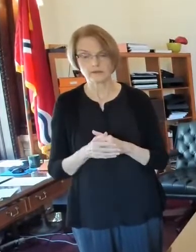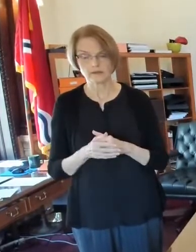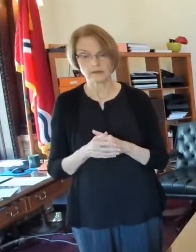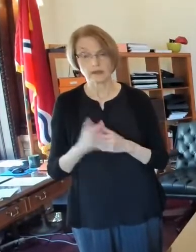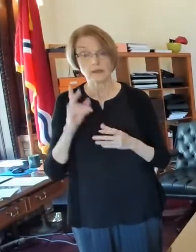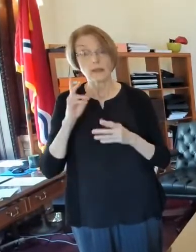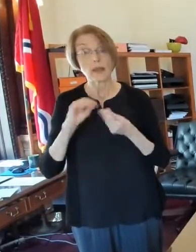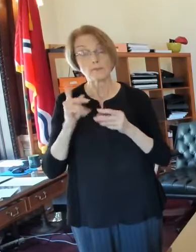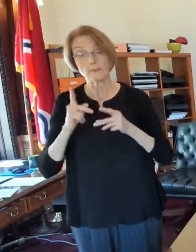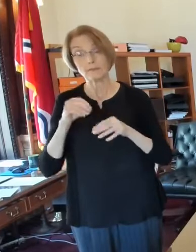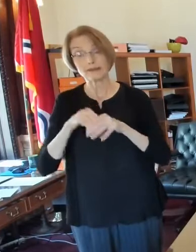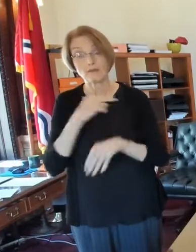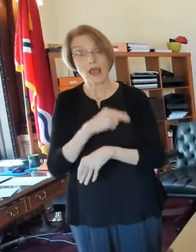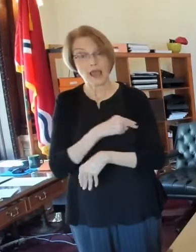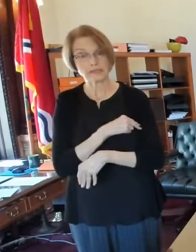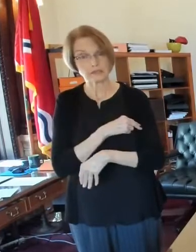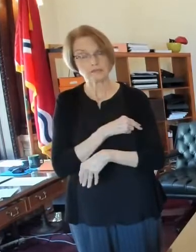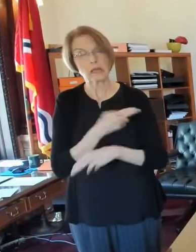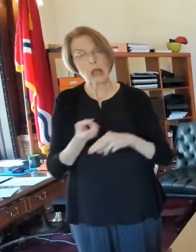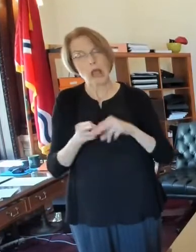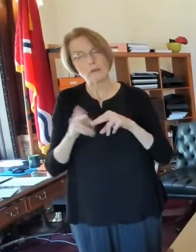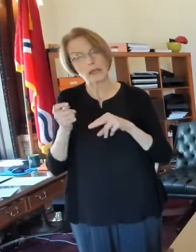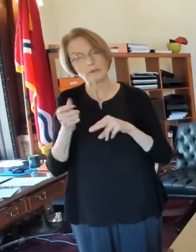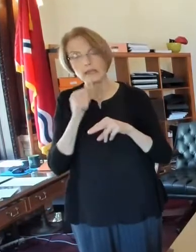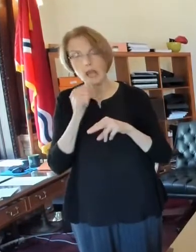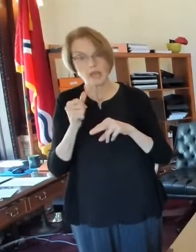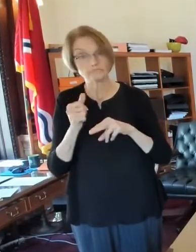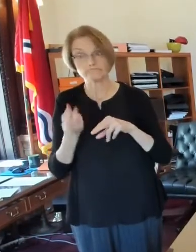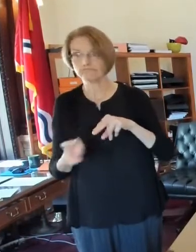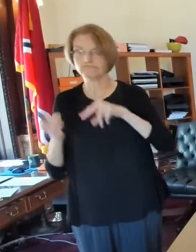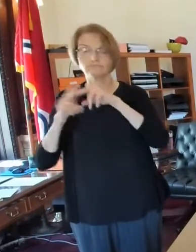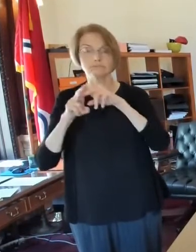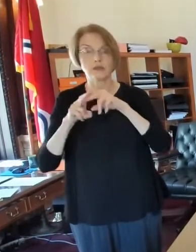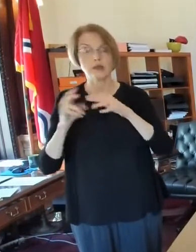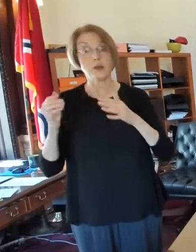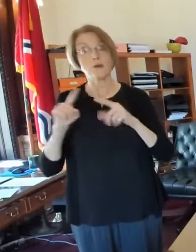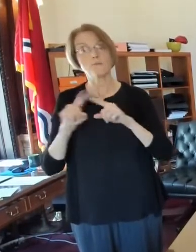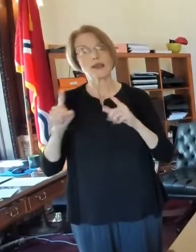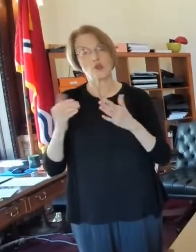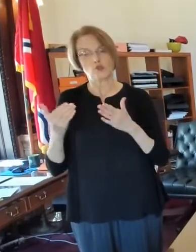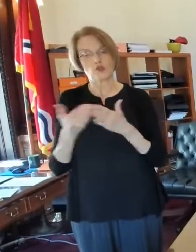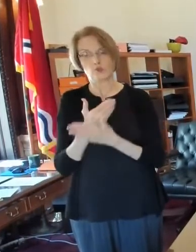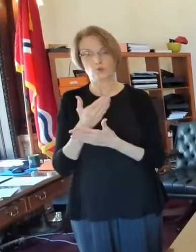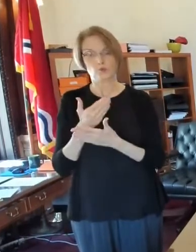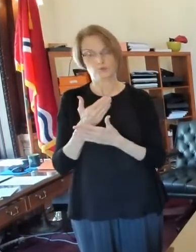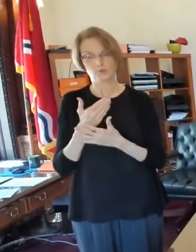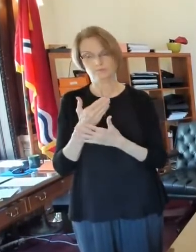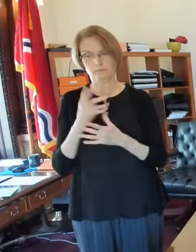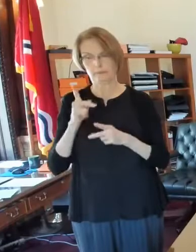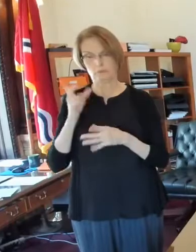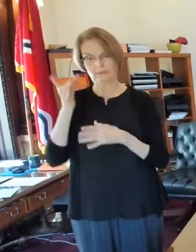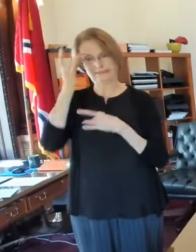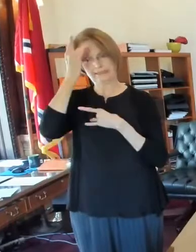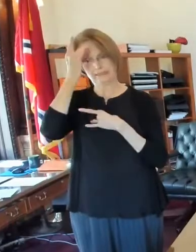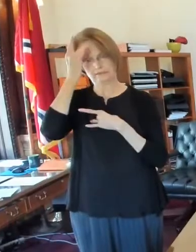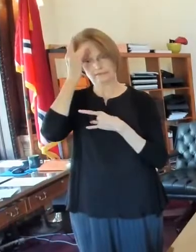numbers are up a little, but not not too much. It's our new cases that, um, you know, some of them are